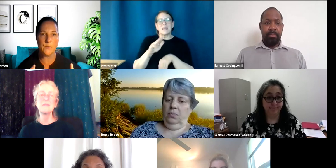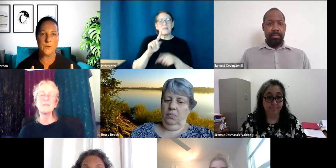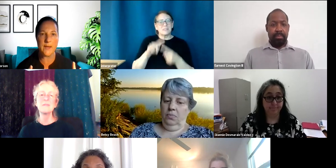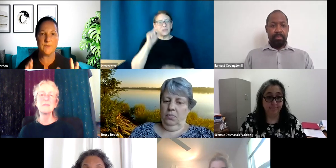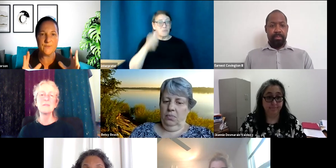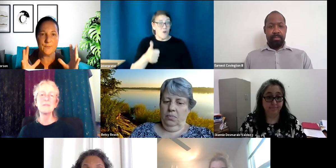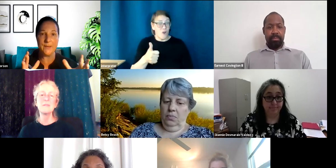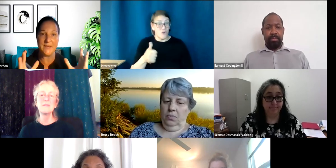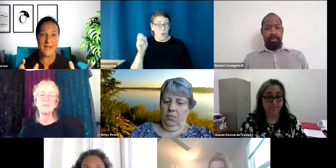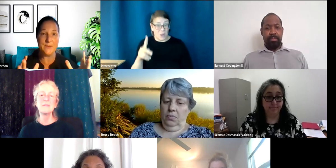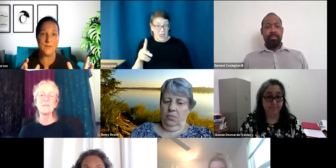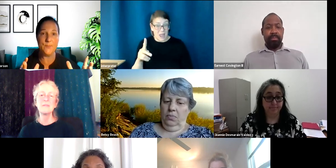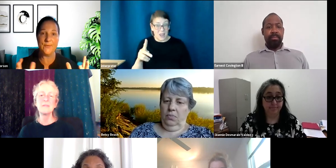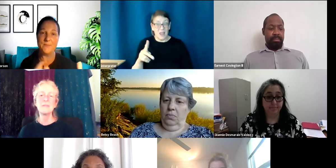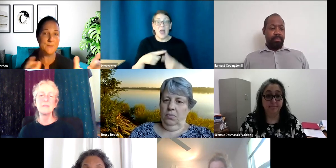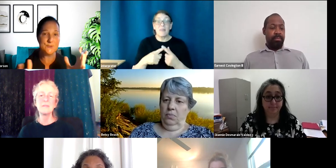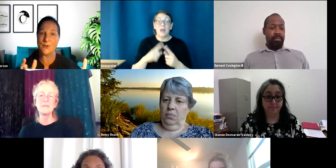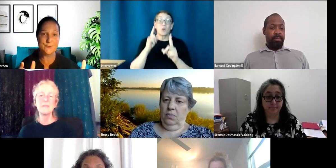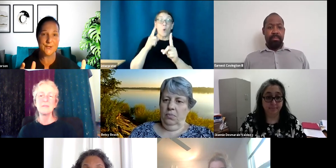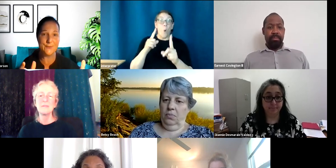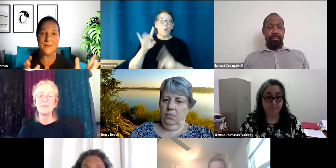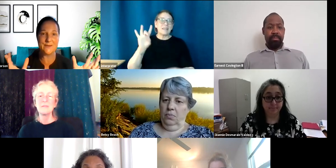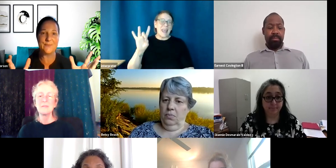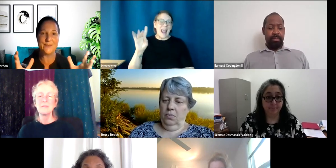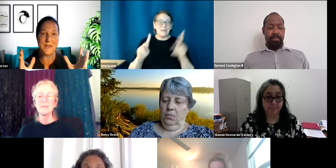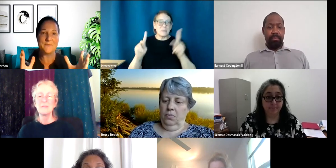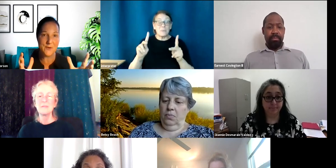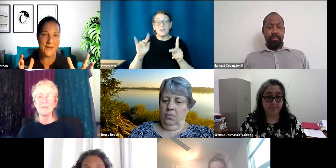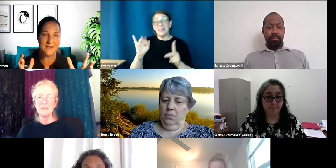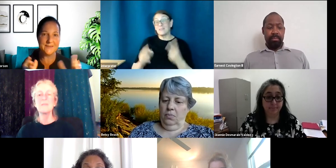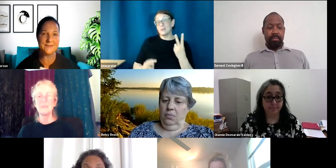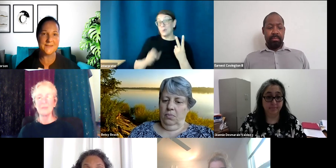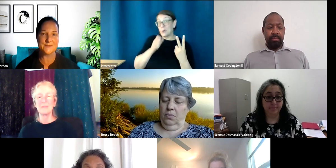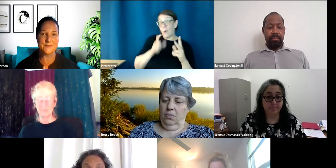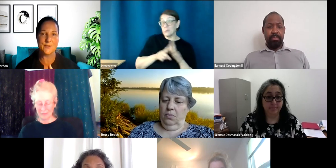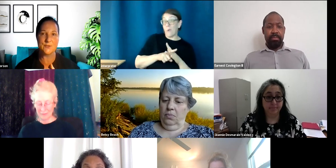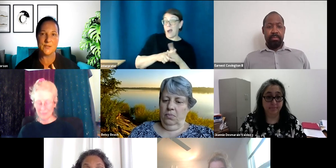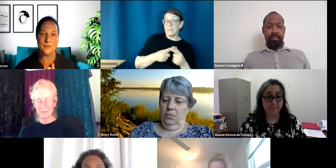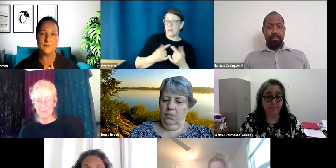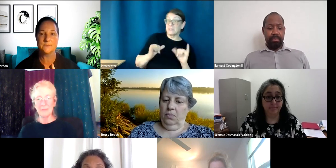we're aiming for maybe eight people. Then maybe two don't show. But if we aim for eight, I think that's a good number.